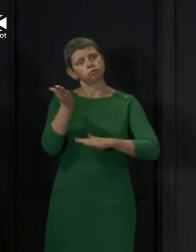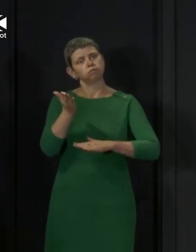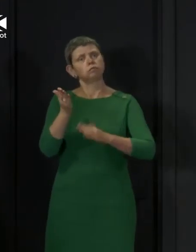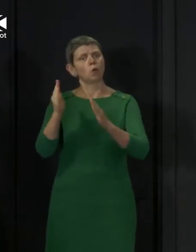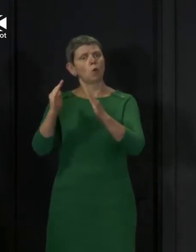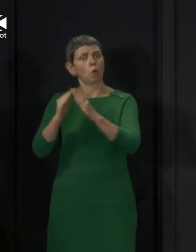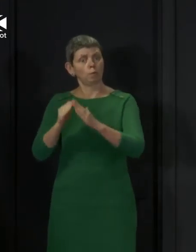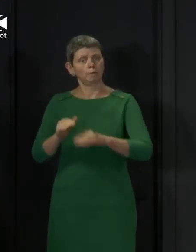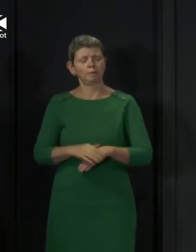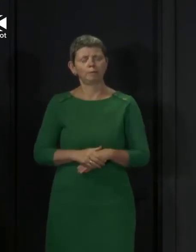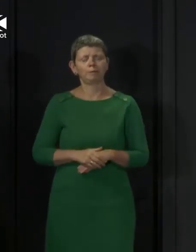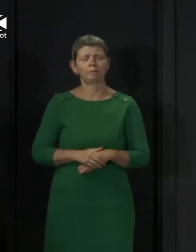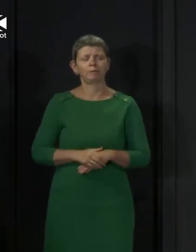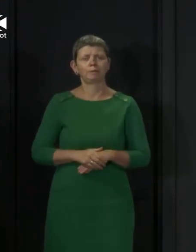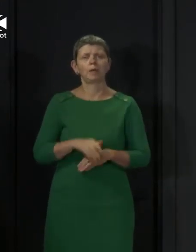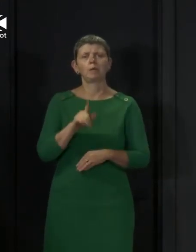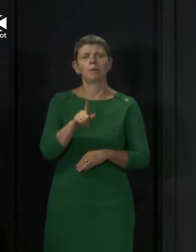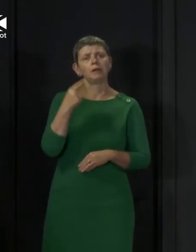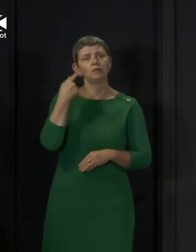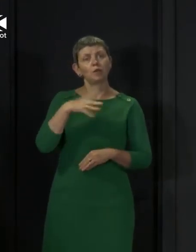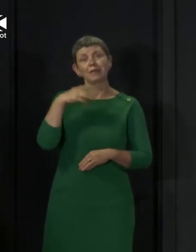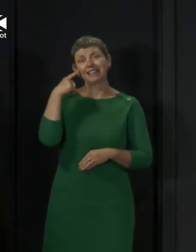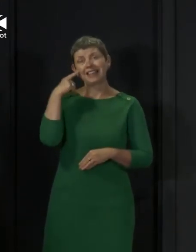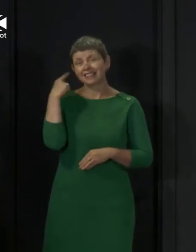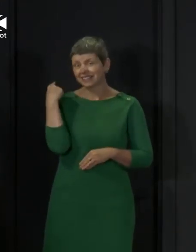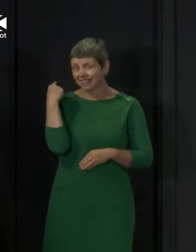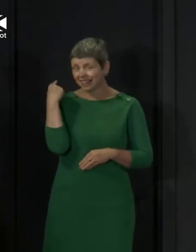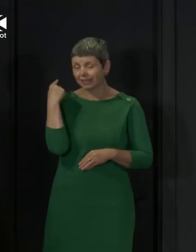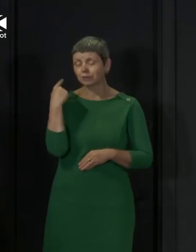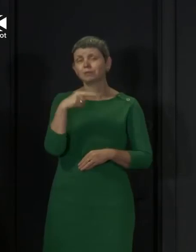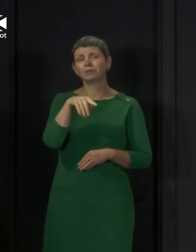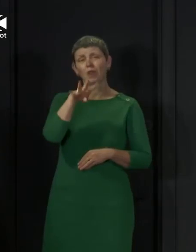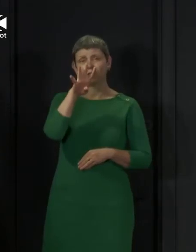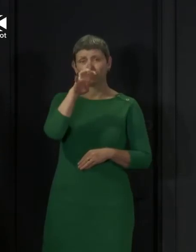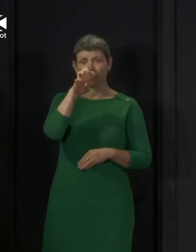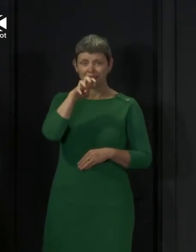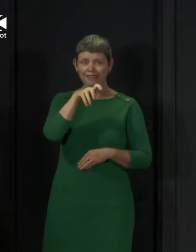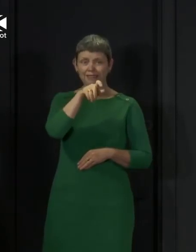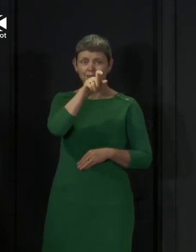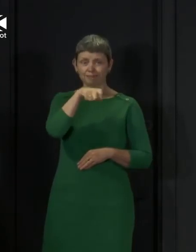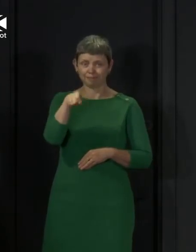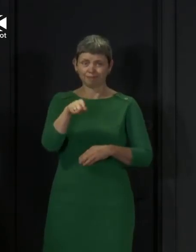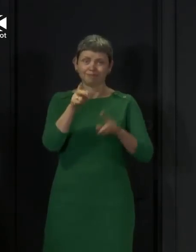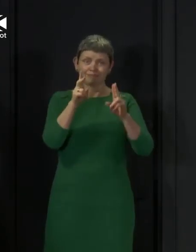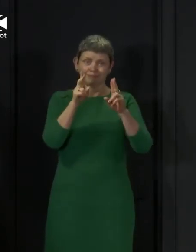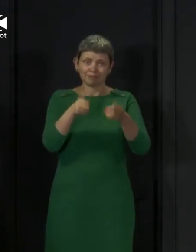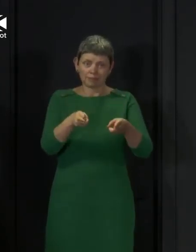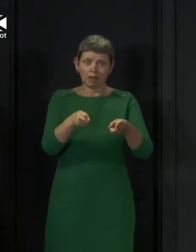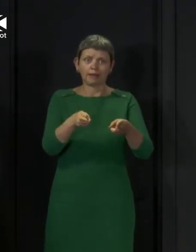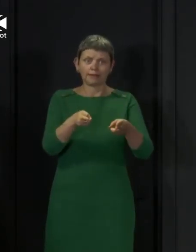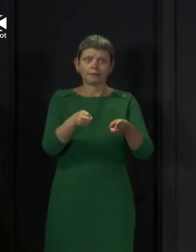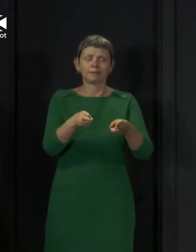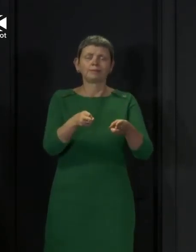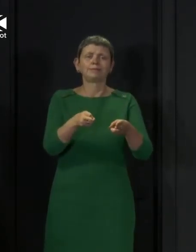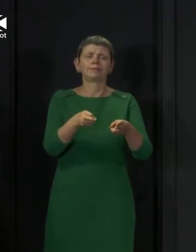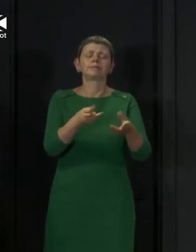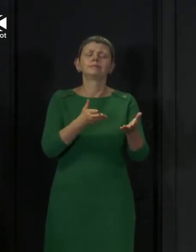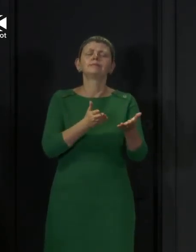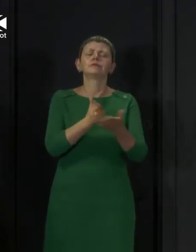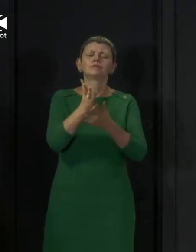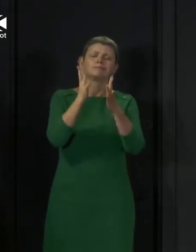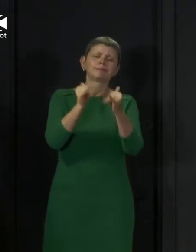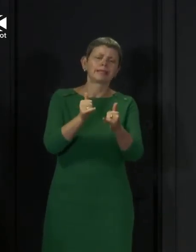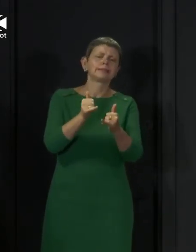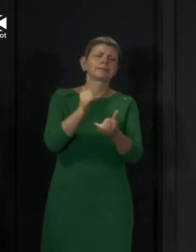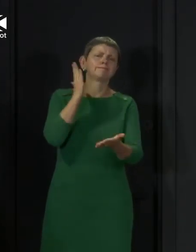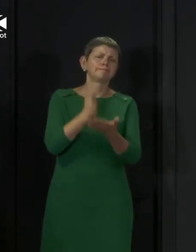In the last 24 hours, though, 14 deaths have been registered of patients confirmed through a test as having COVID-19, and that